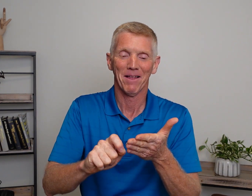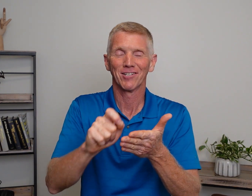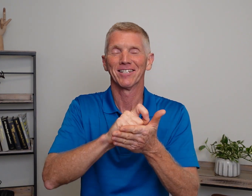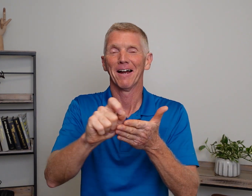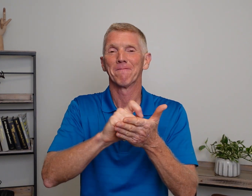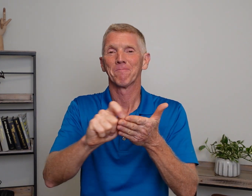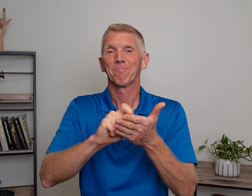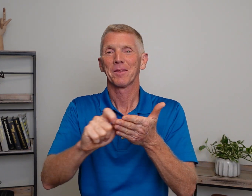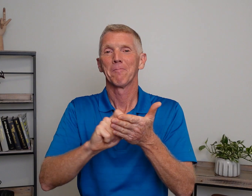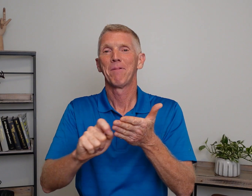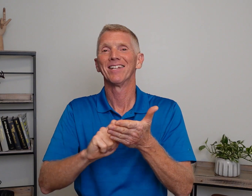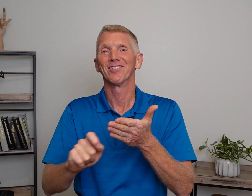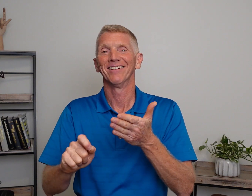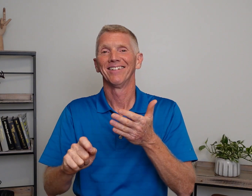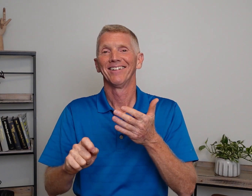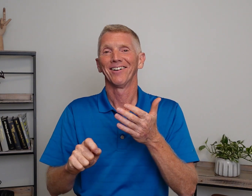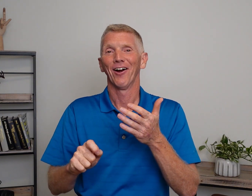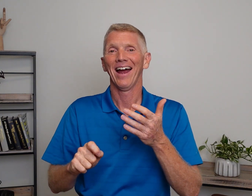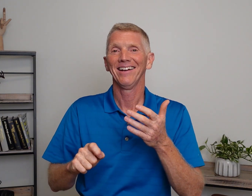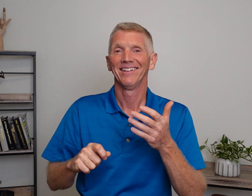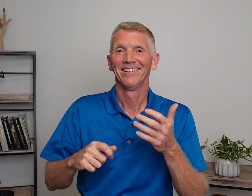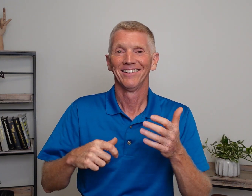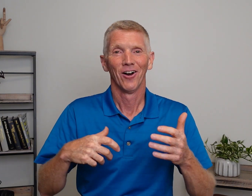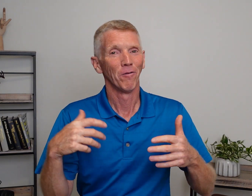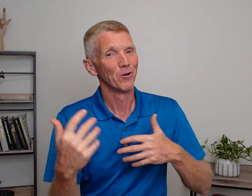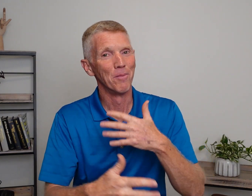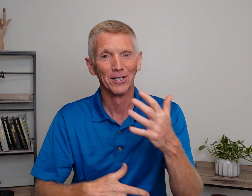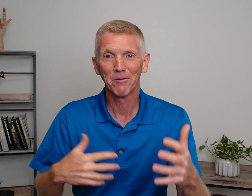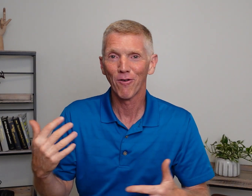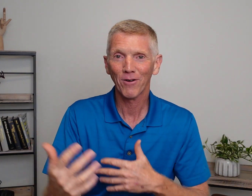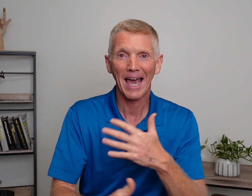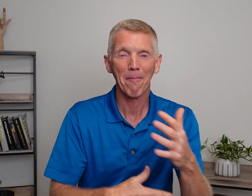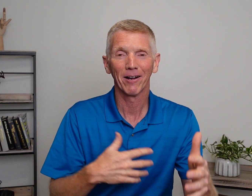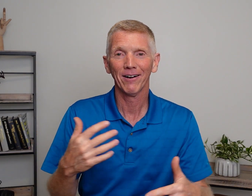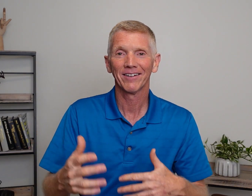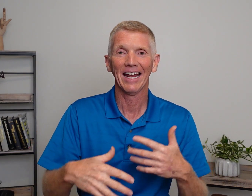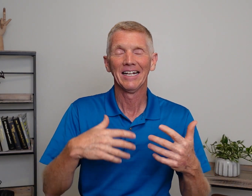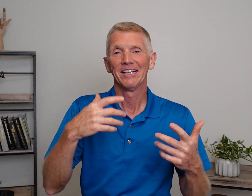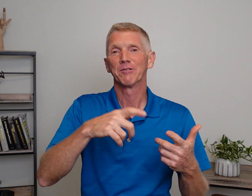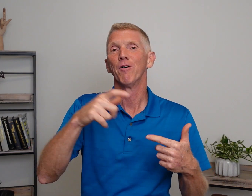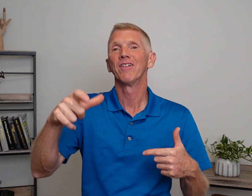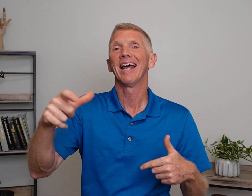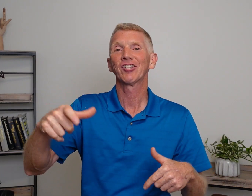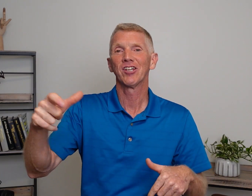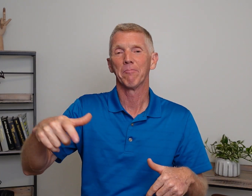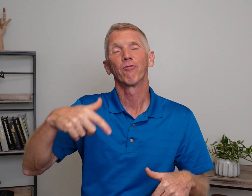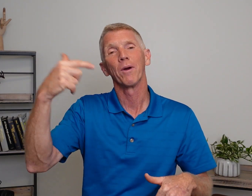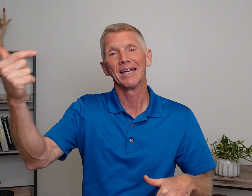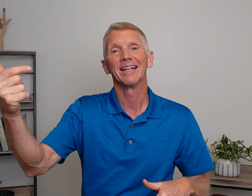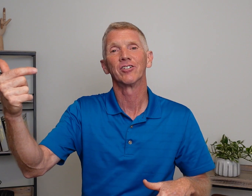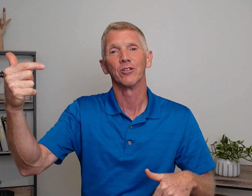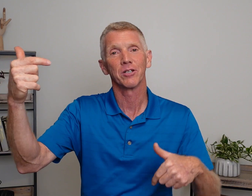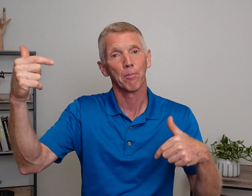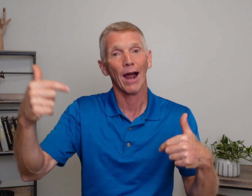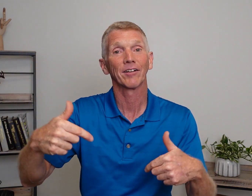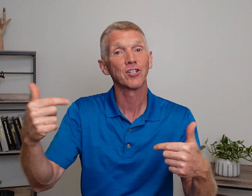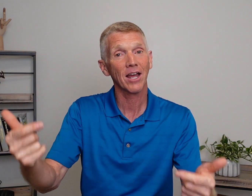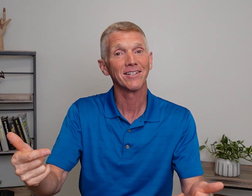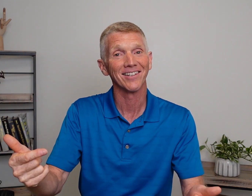That's the sign. Pencil. All right? Hopefully, you're building up vocabulary. Okay? Let's move to the next set before we get into some practice sentences.